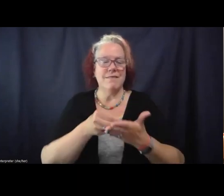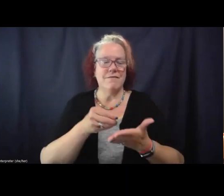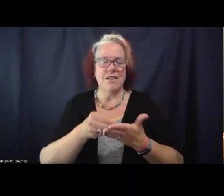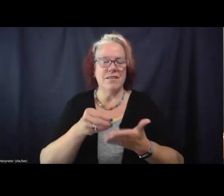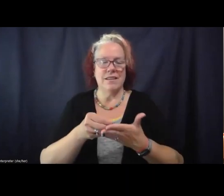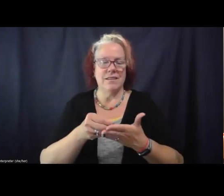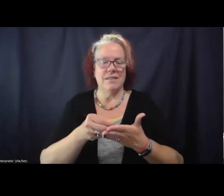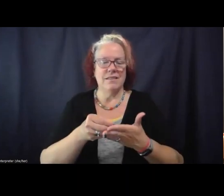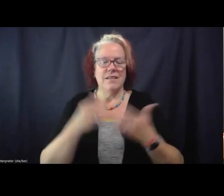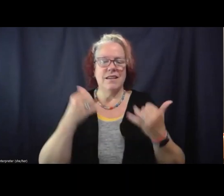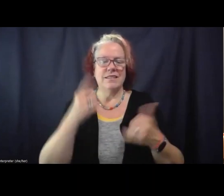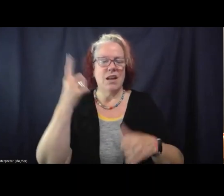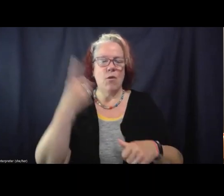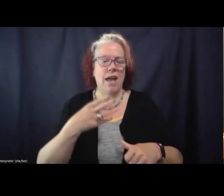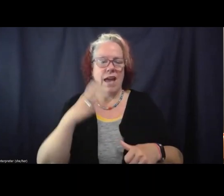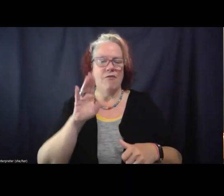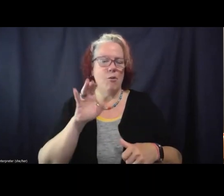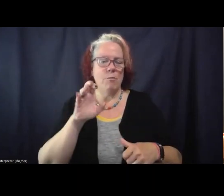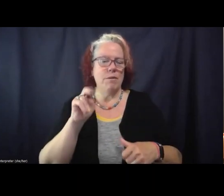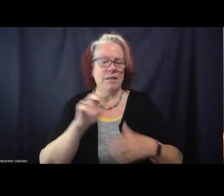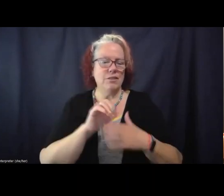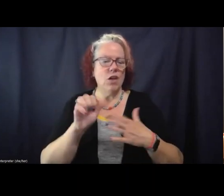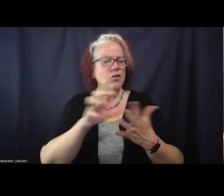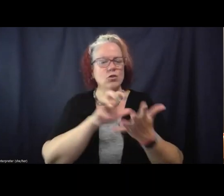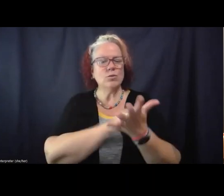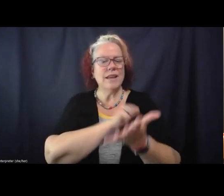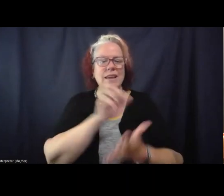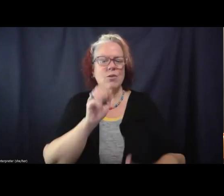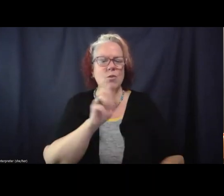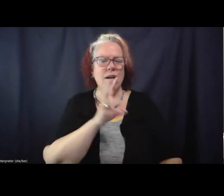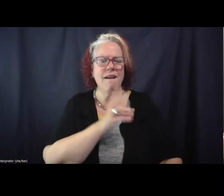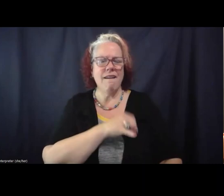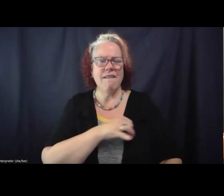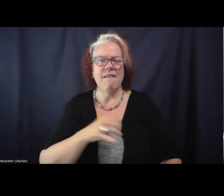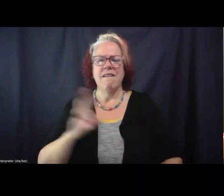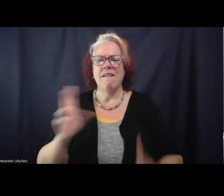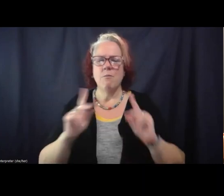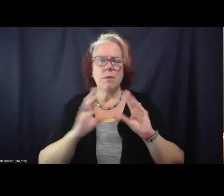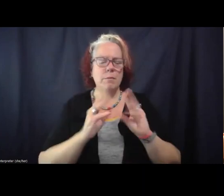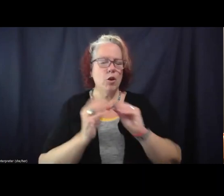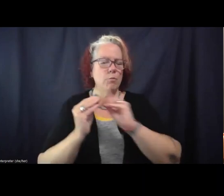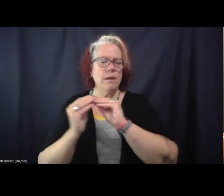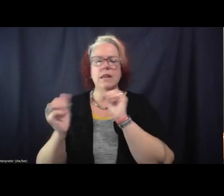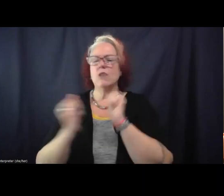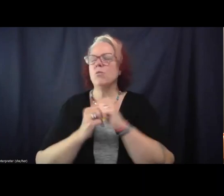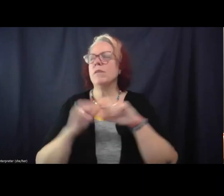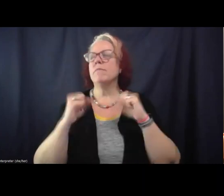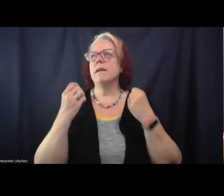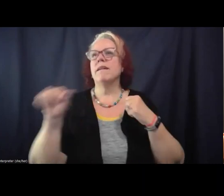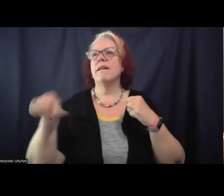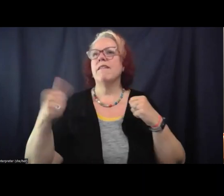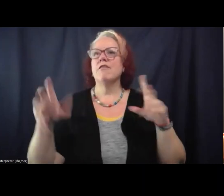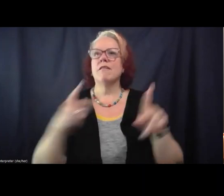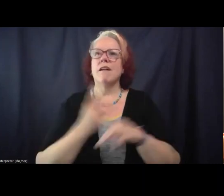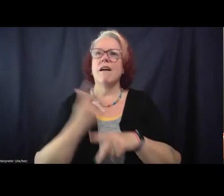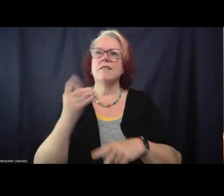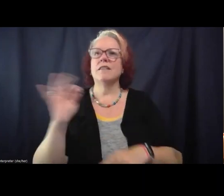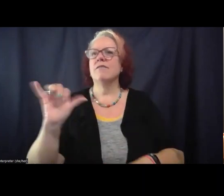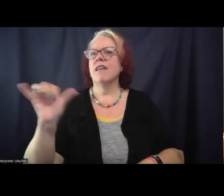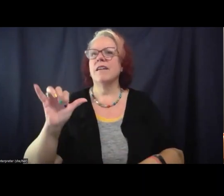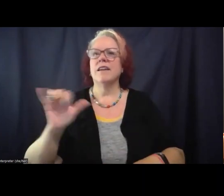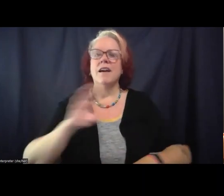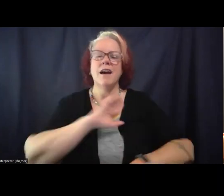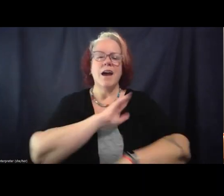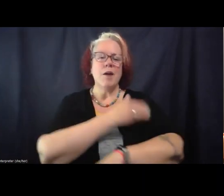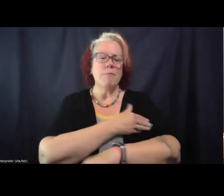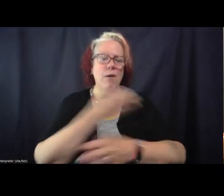it's now half a billion dollars, something like that. People are meeting with all kinds of other like power brokers and